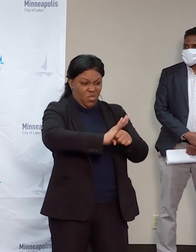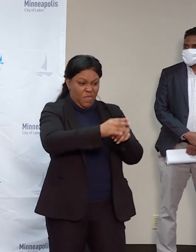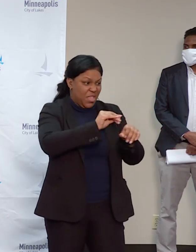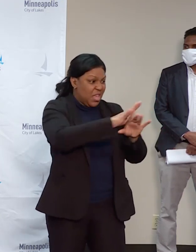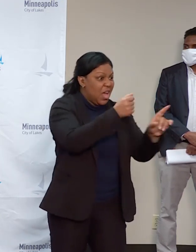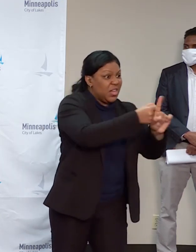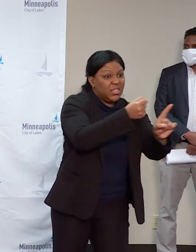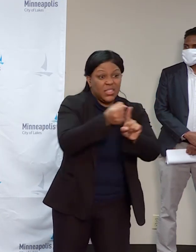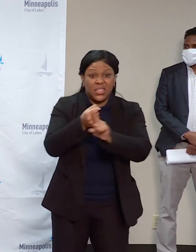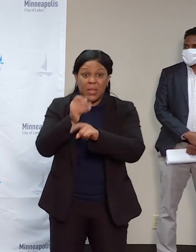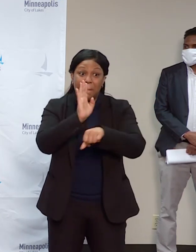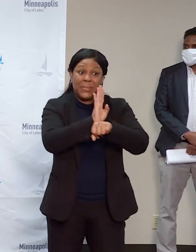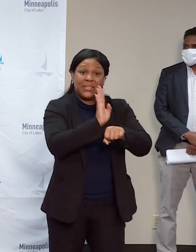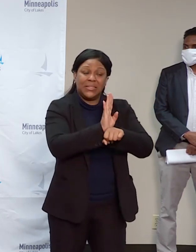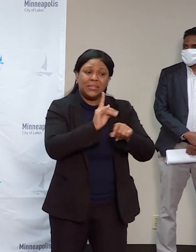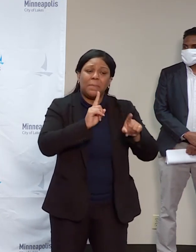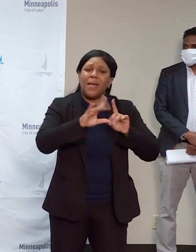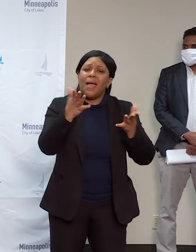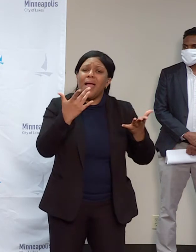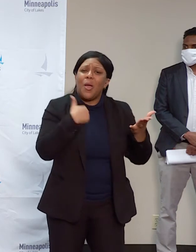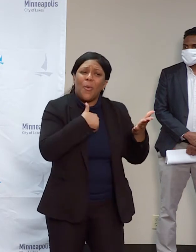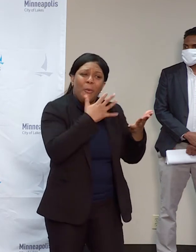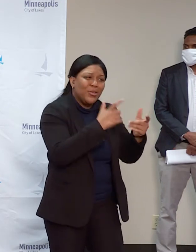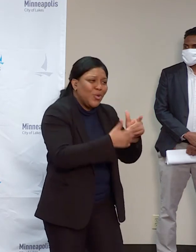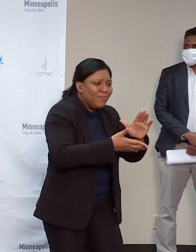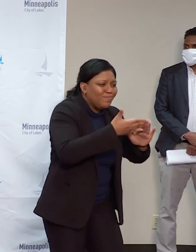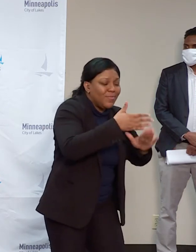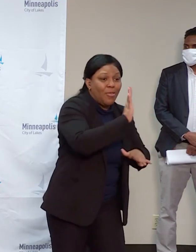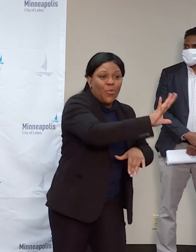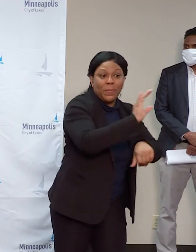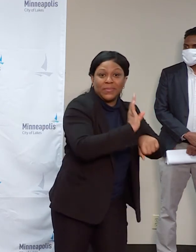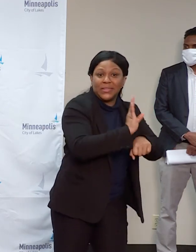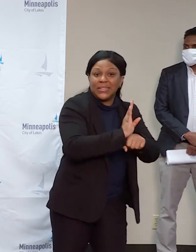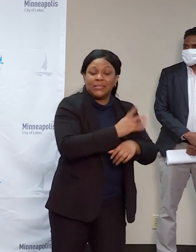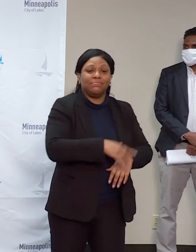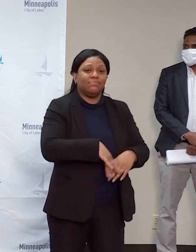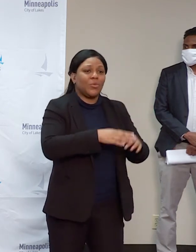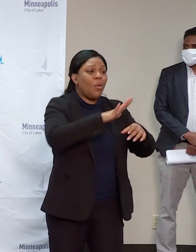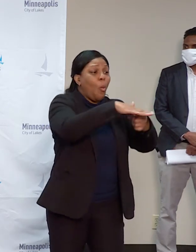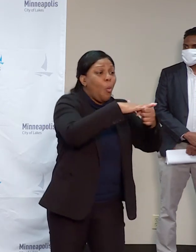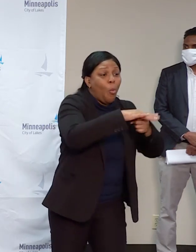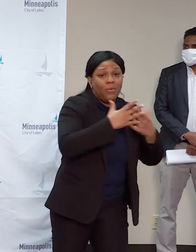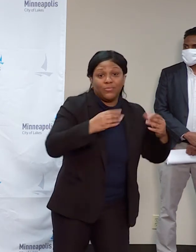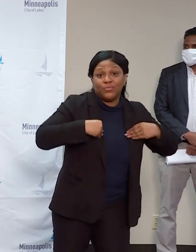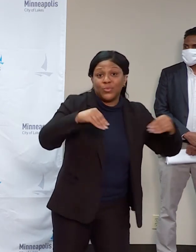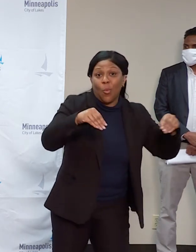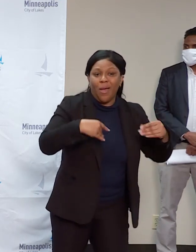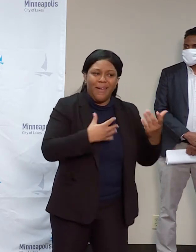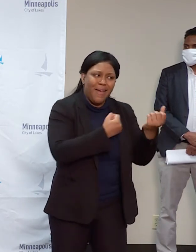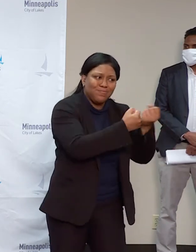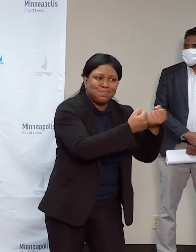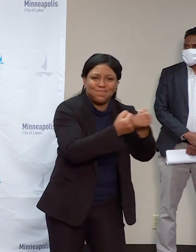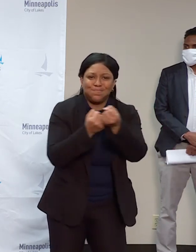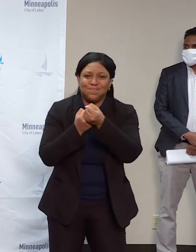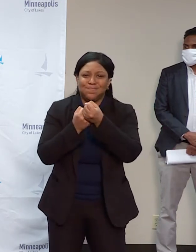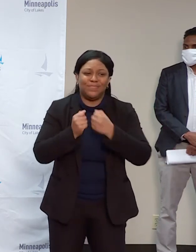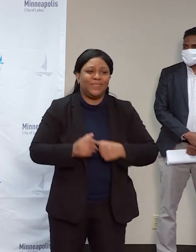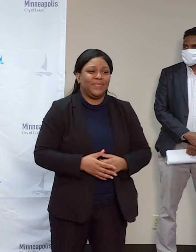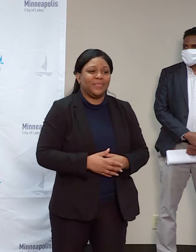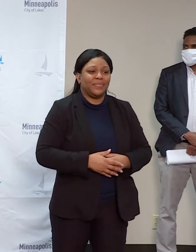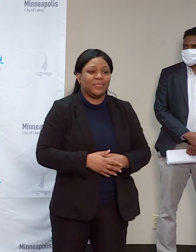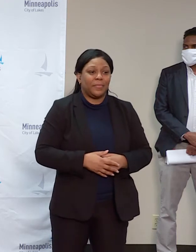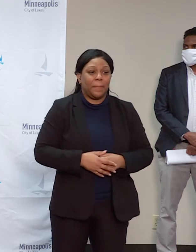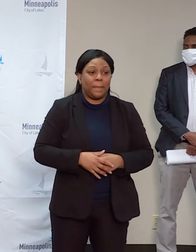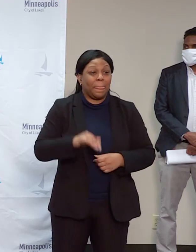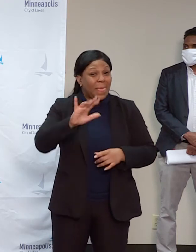Second, business and property owners may choose to take additional precautions during the trial. In addition to the advice we've received